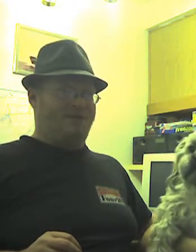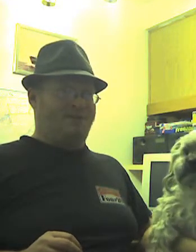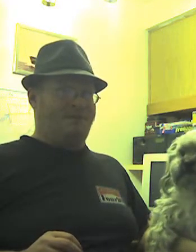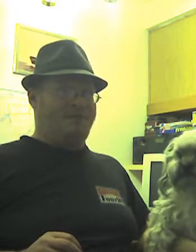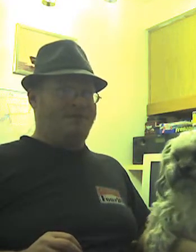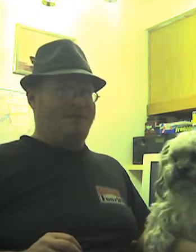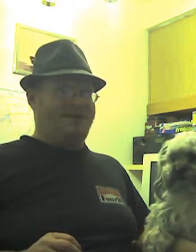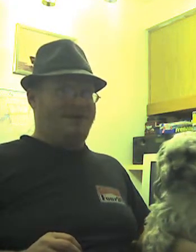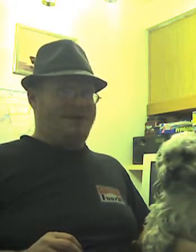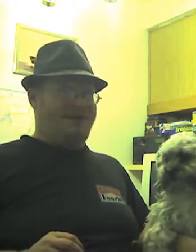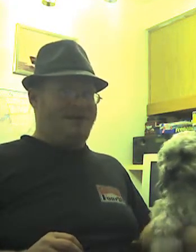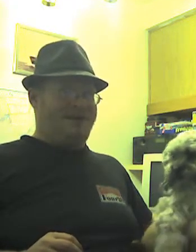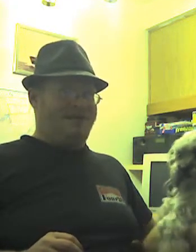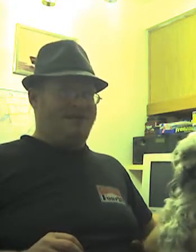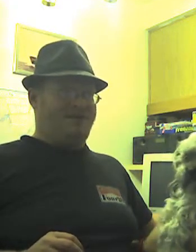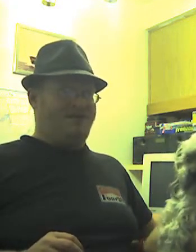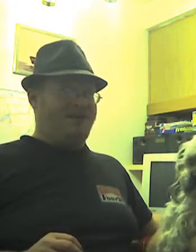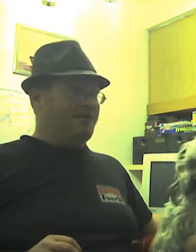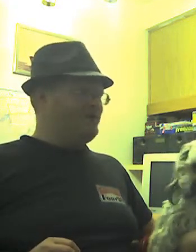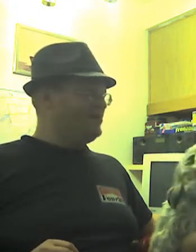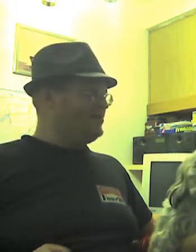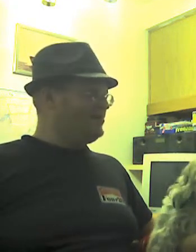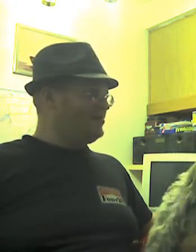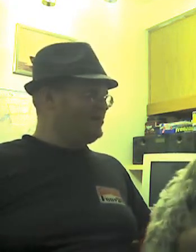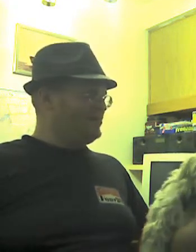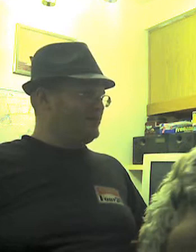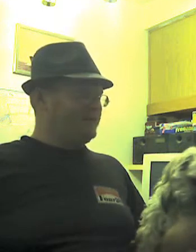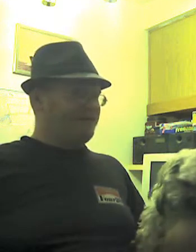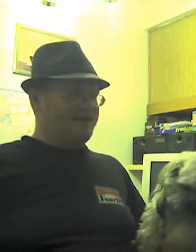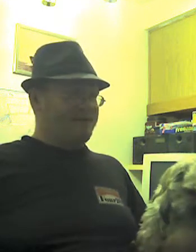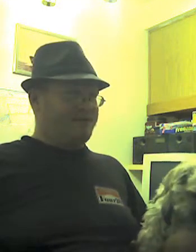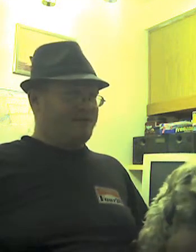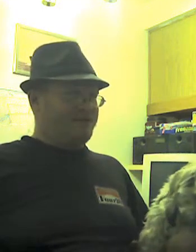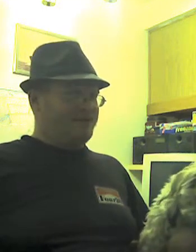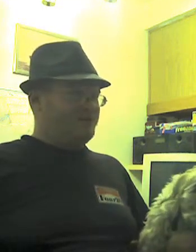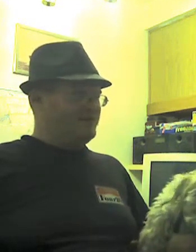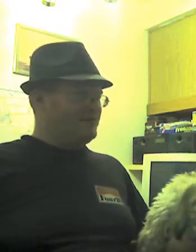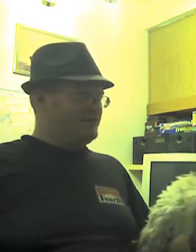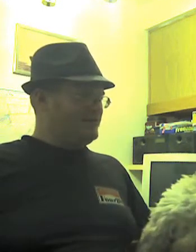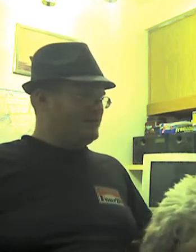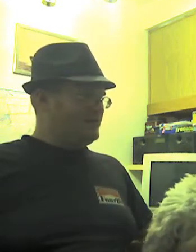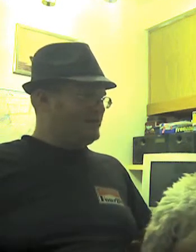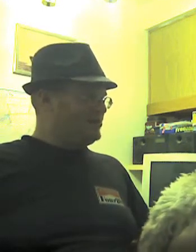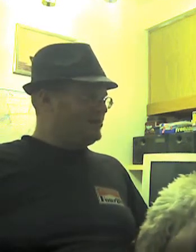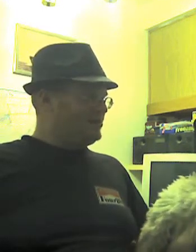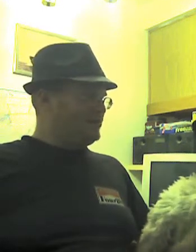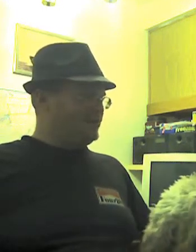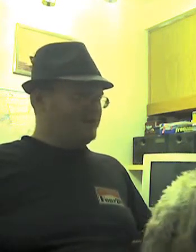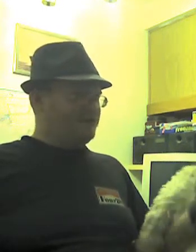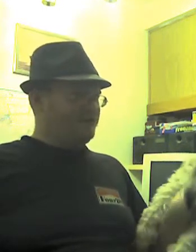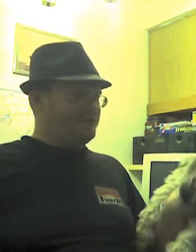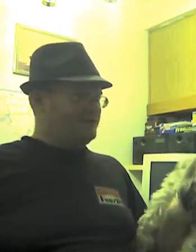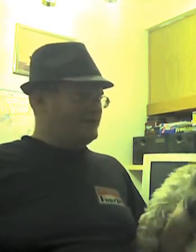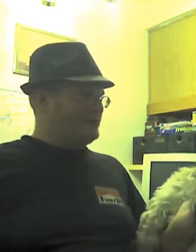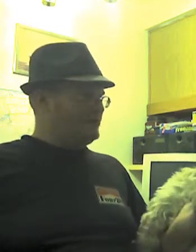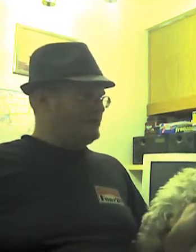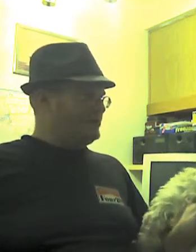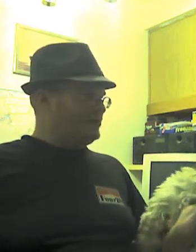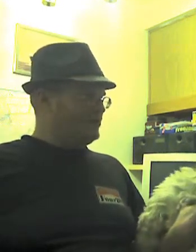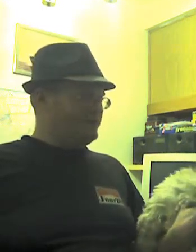football. It's called the... Hold on. I have to say this right for me. It's called the